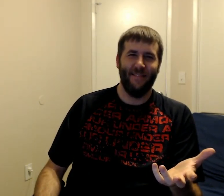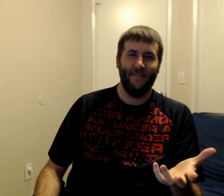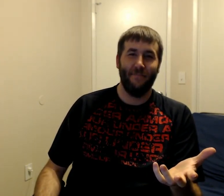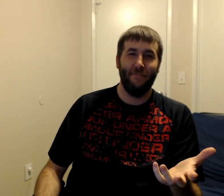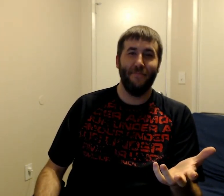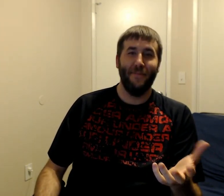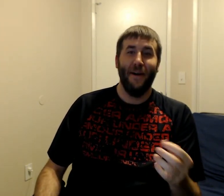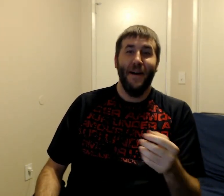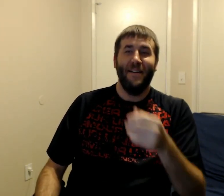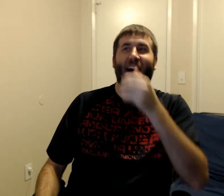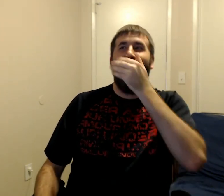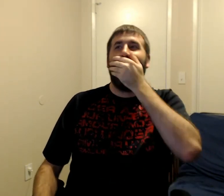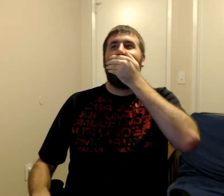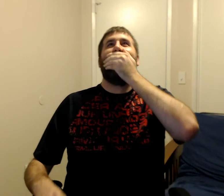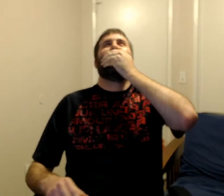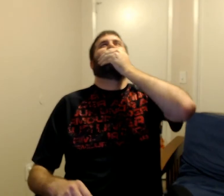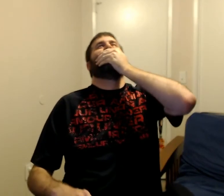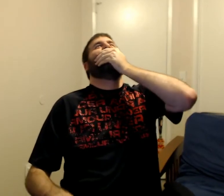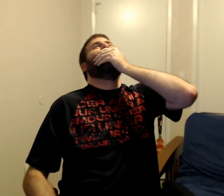oh my god